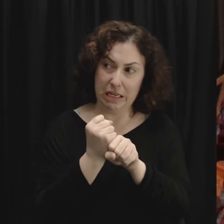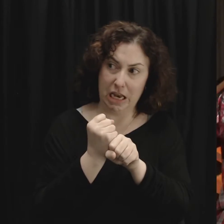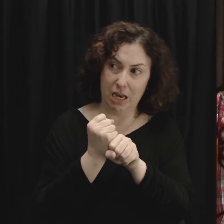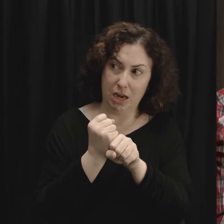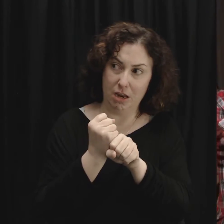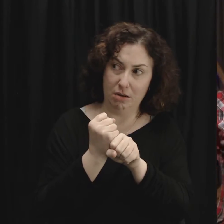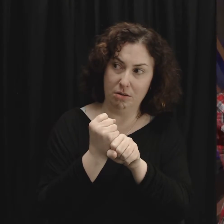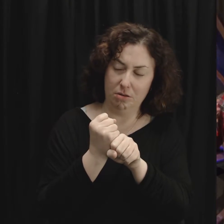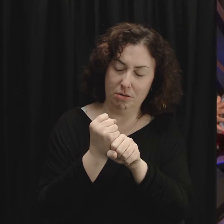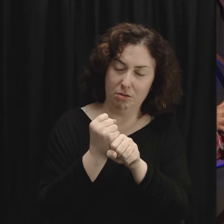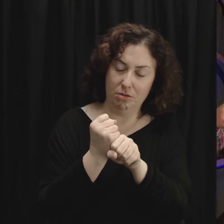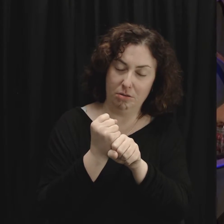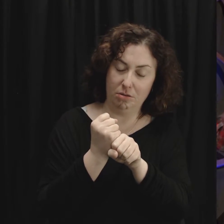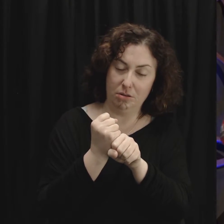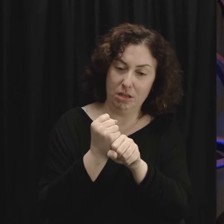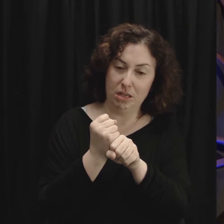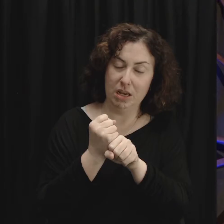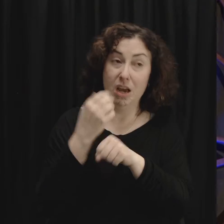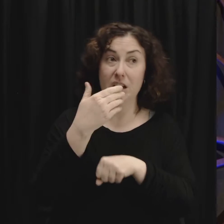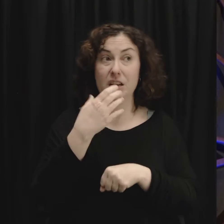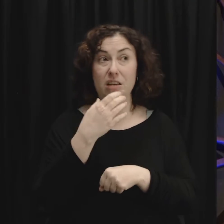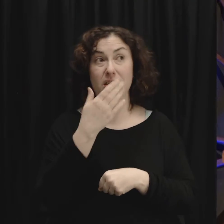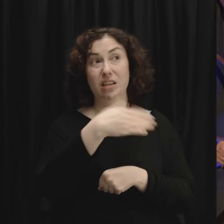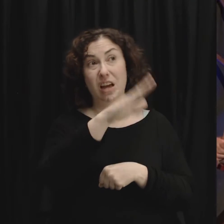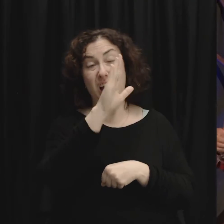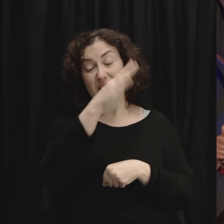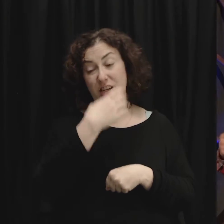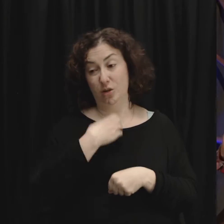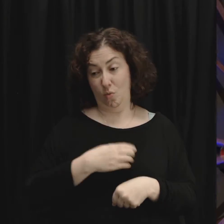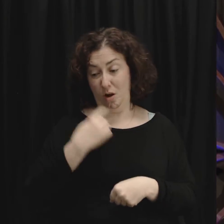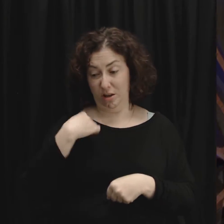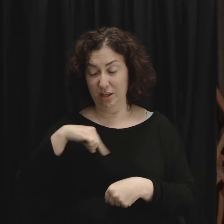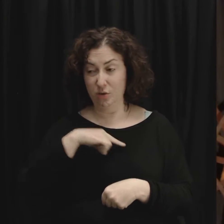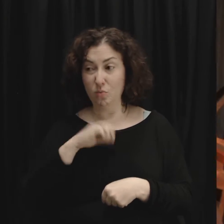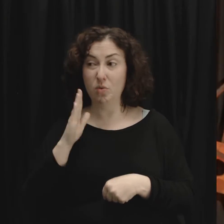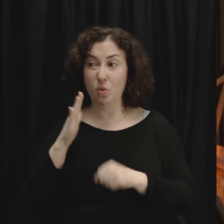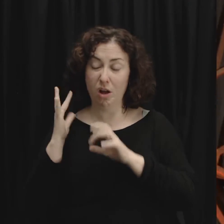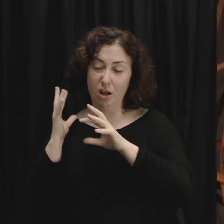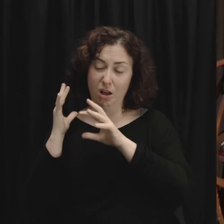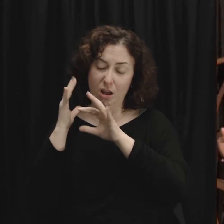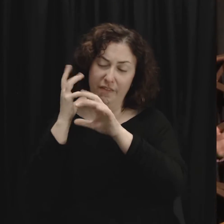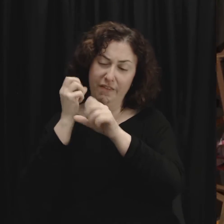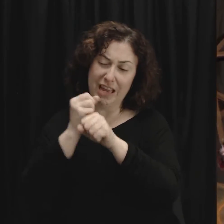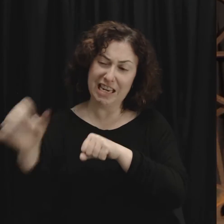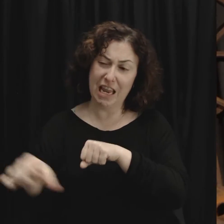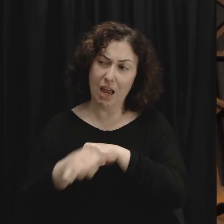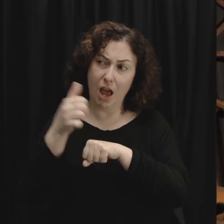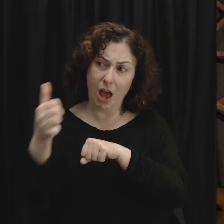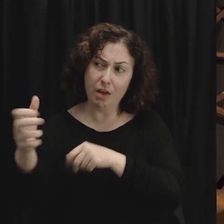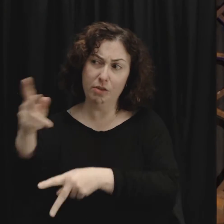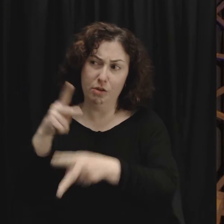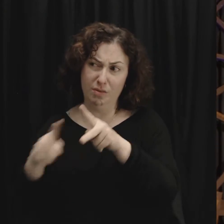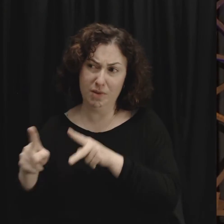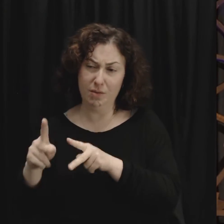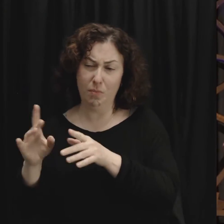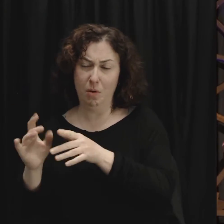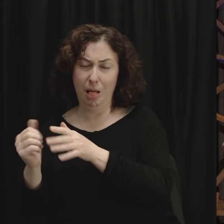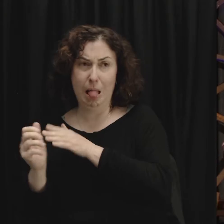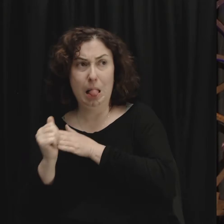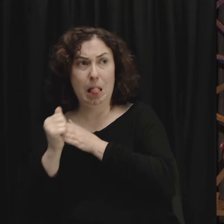people to ourselves, but even beyond that, what we're going to learn is that God wants to use our lives to point people back to him in